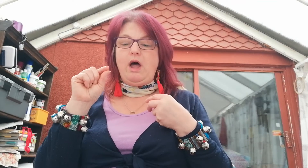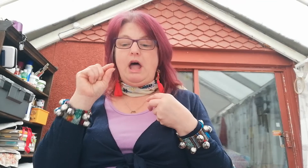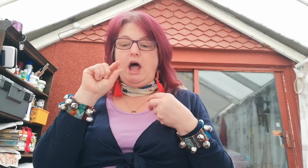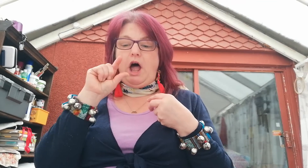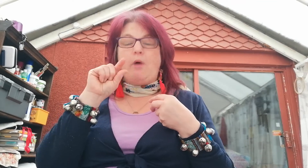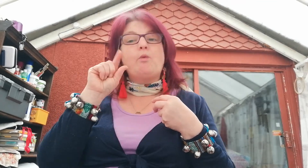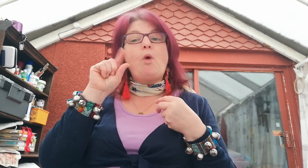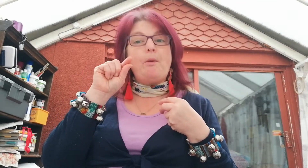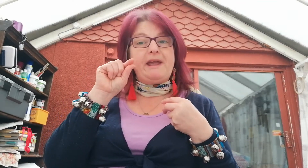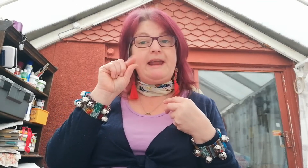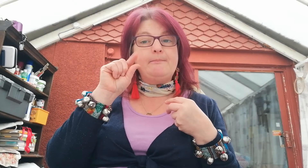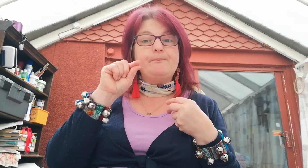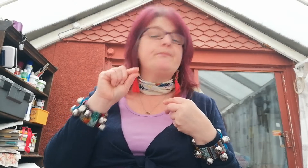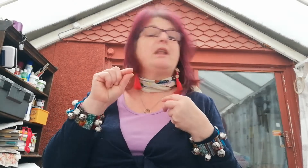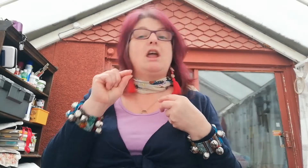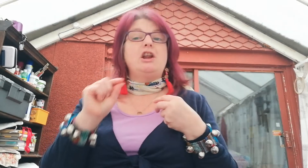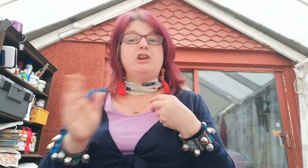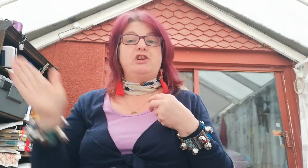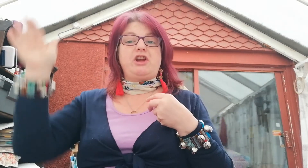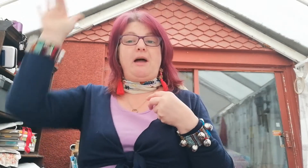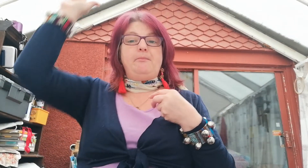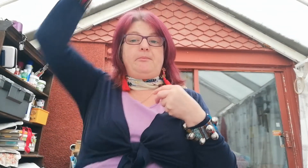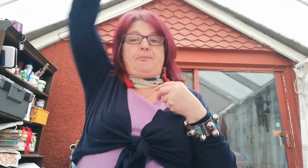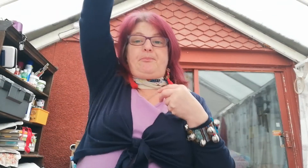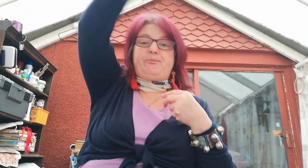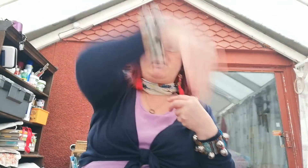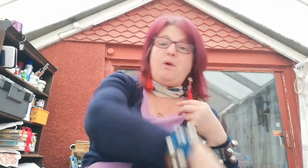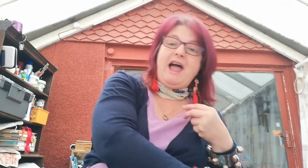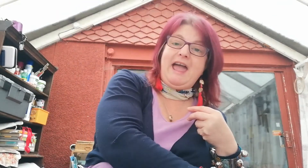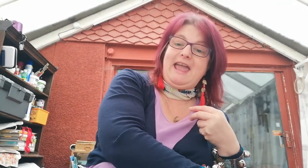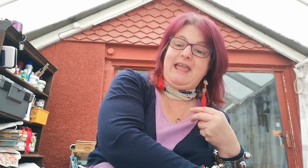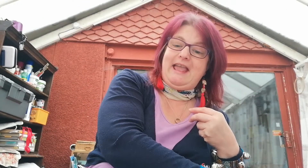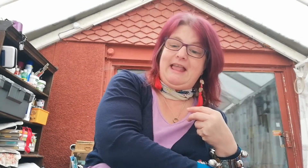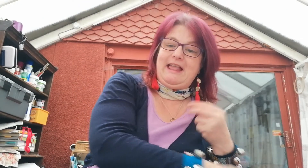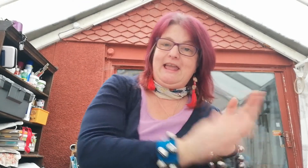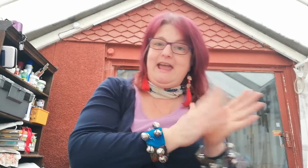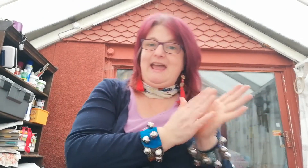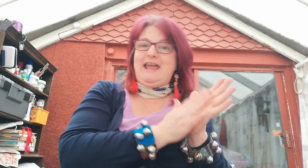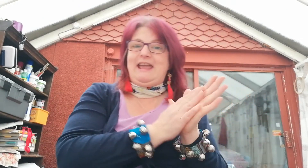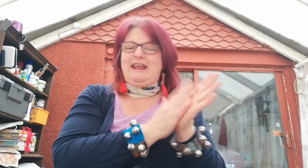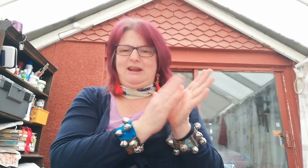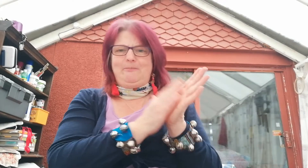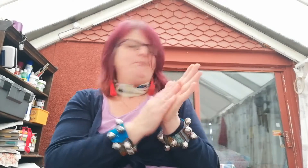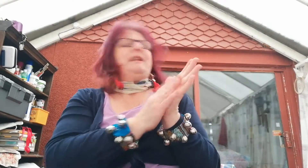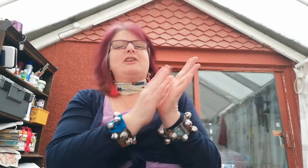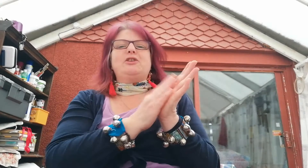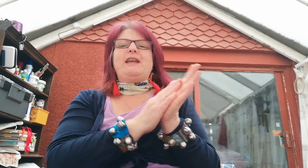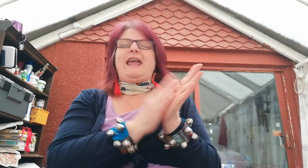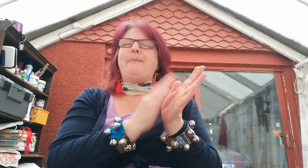And Robin jumped away. Yay! Let's do it again.